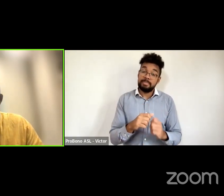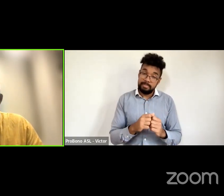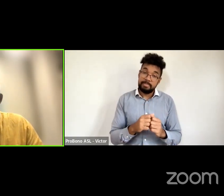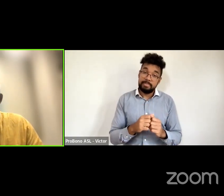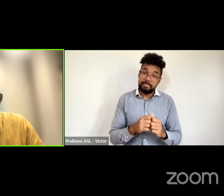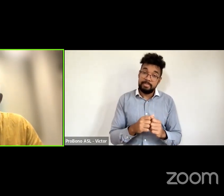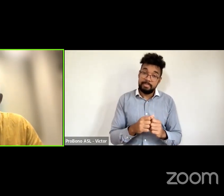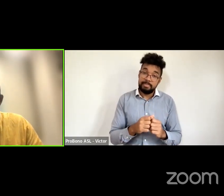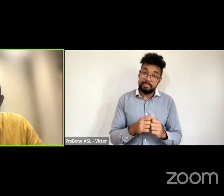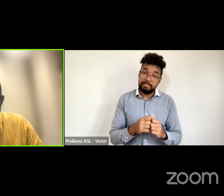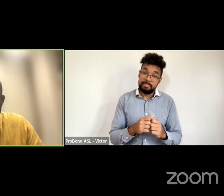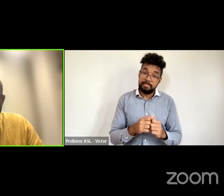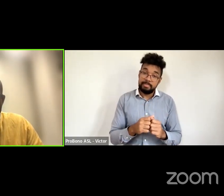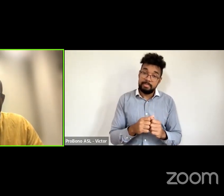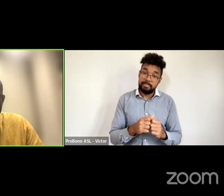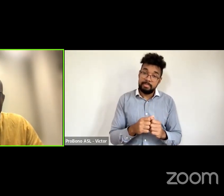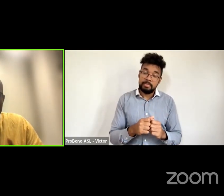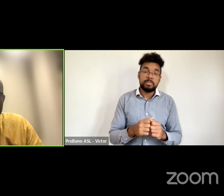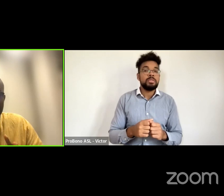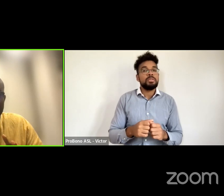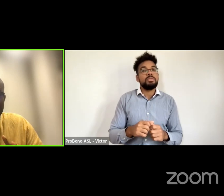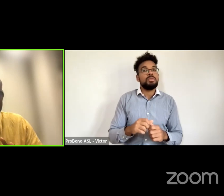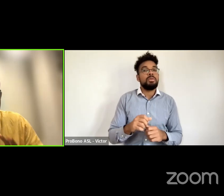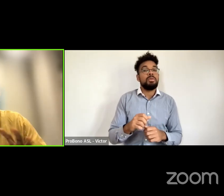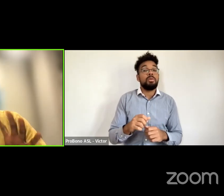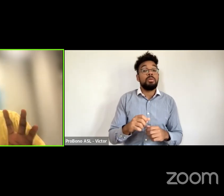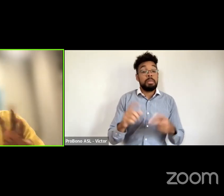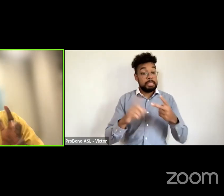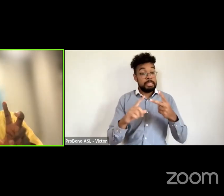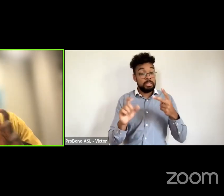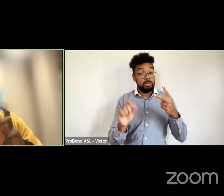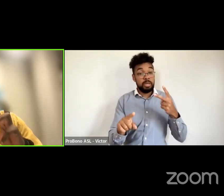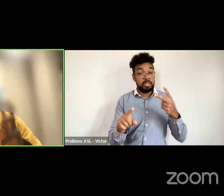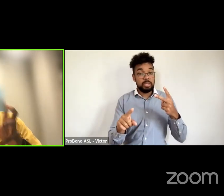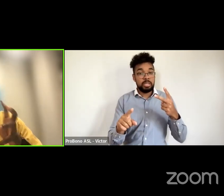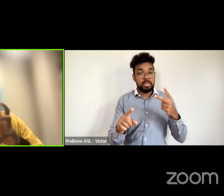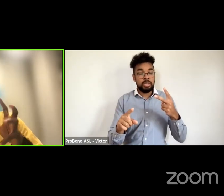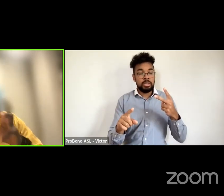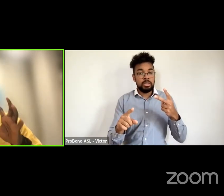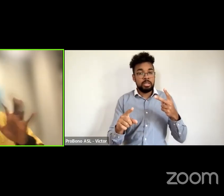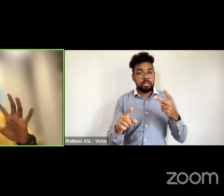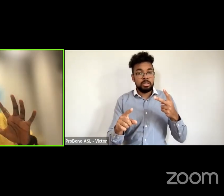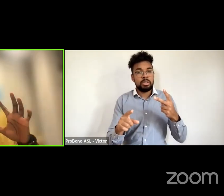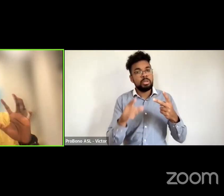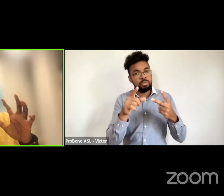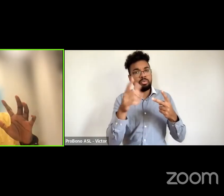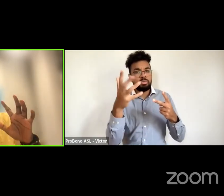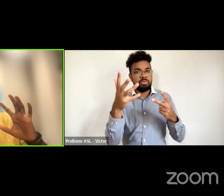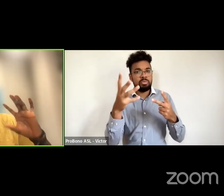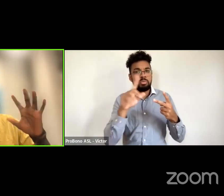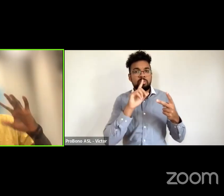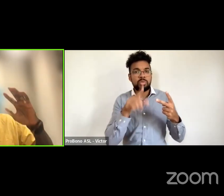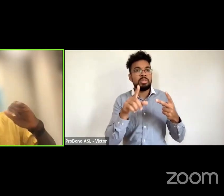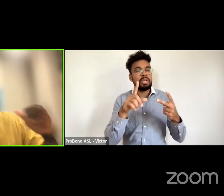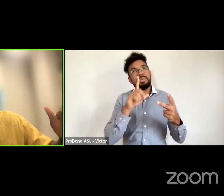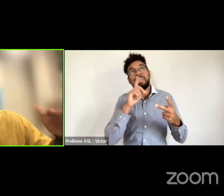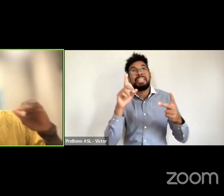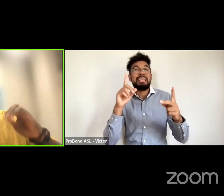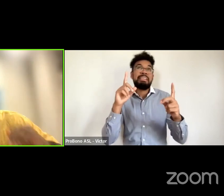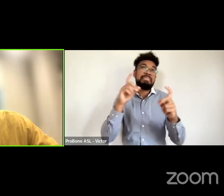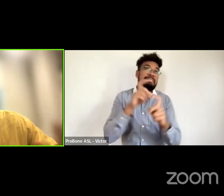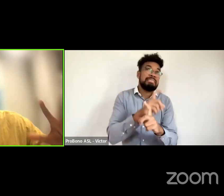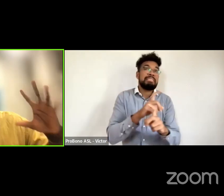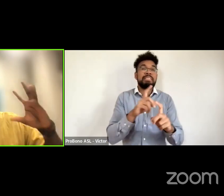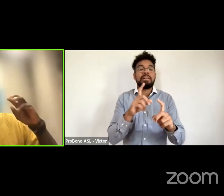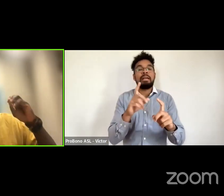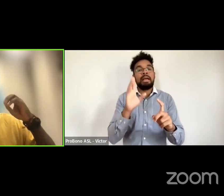my second question was around bringing justice i think you've sort of you know um again because of our complexities i will allow